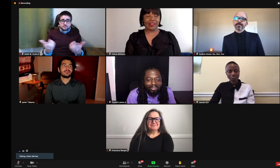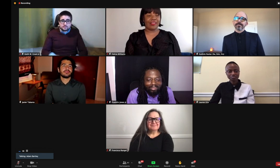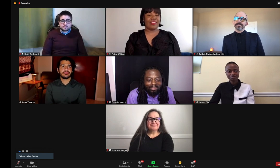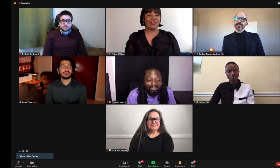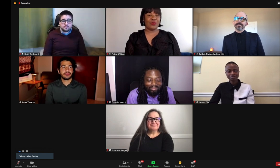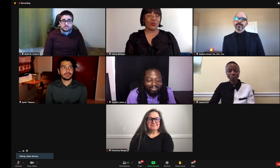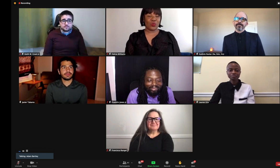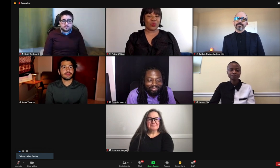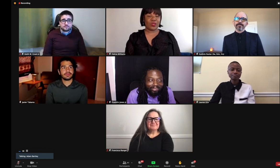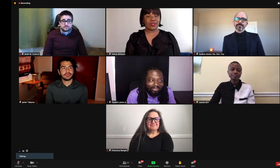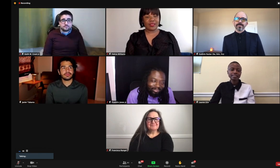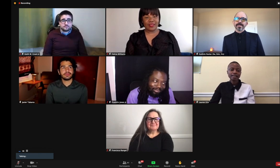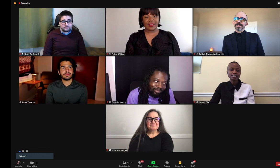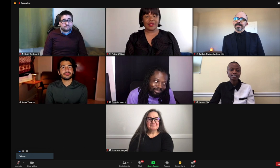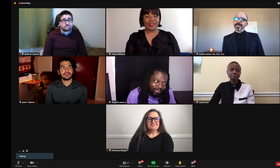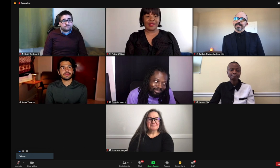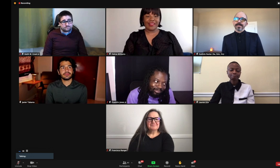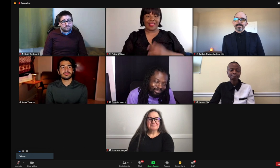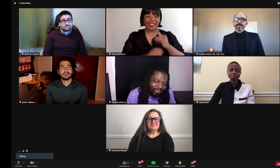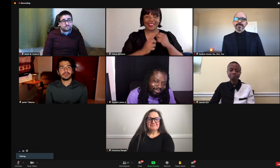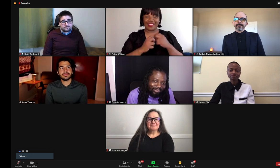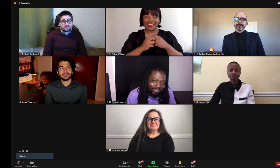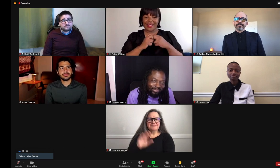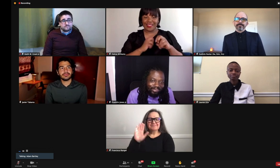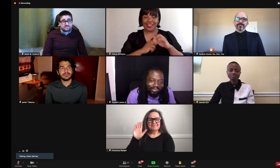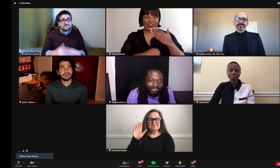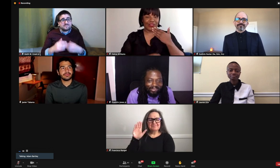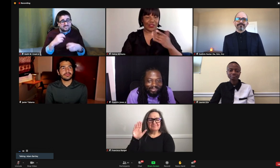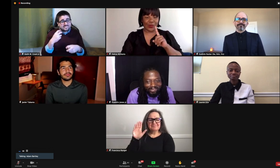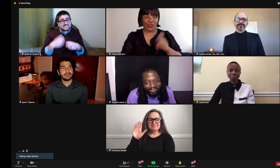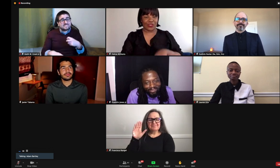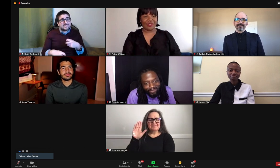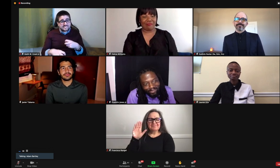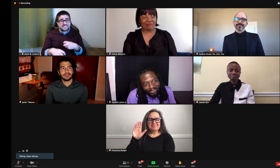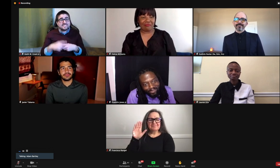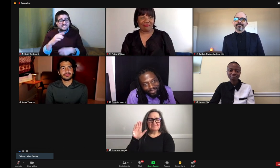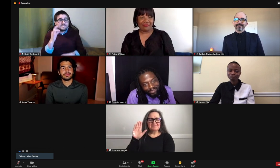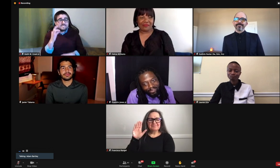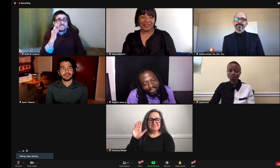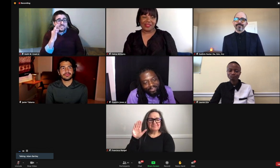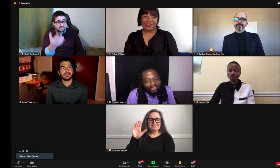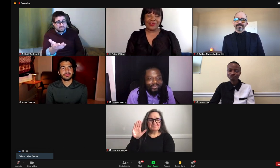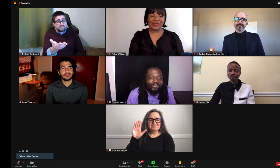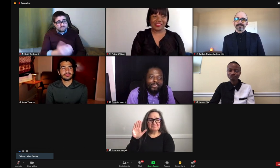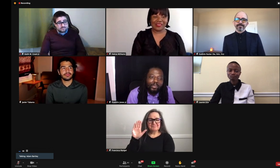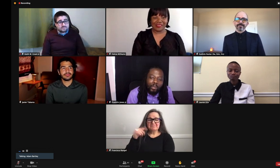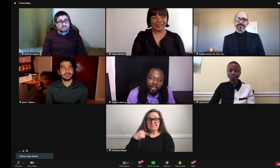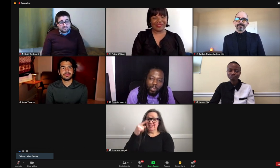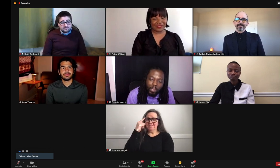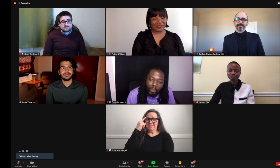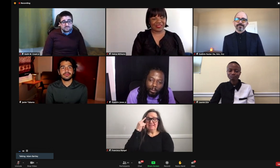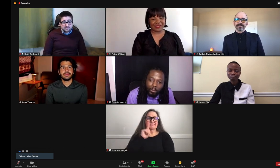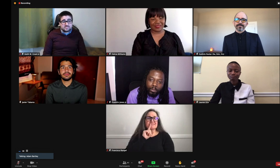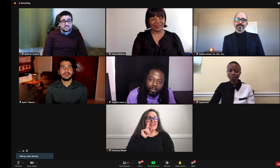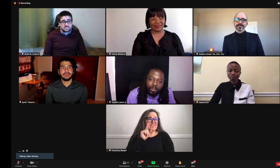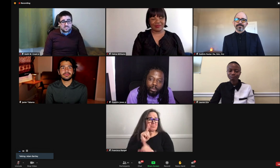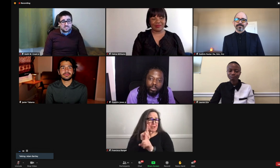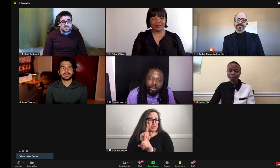specific spaces, specifically for areas where there are not BIPOC, correction of the interpretation,